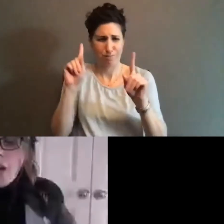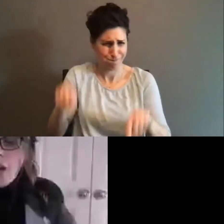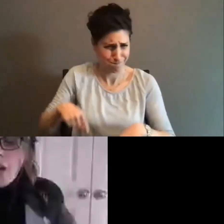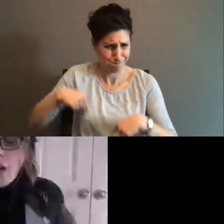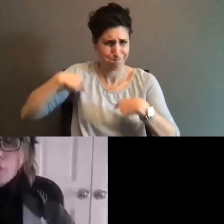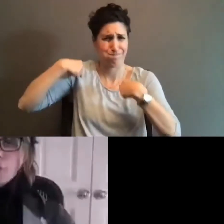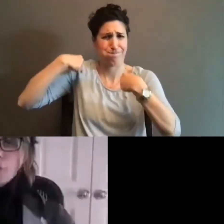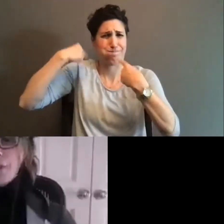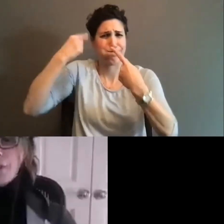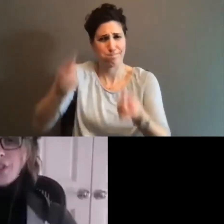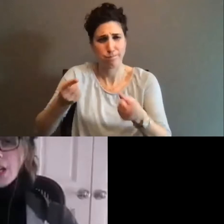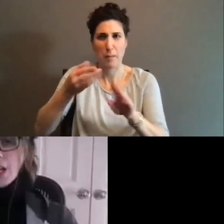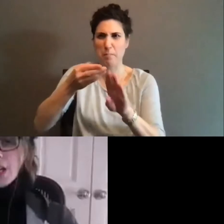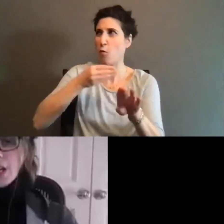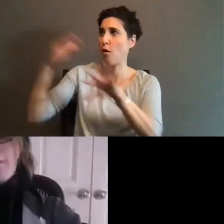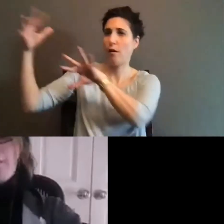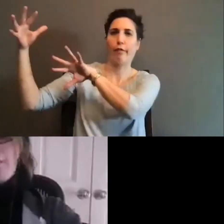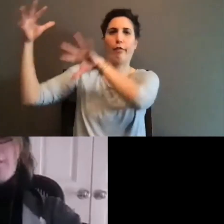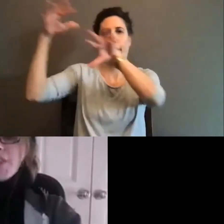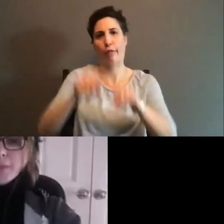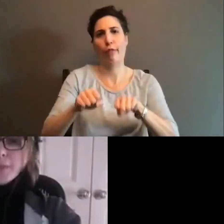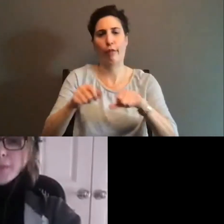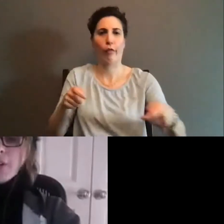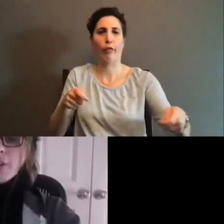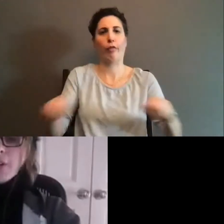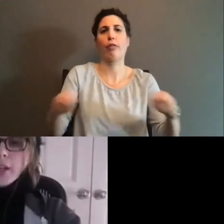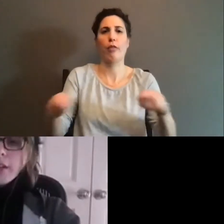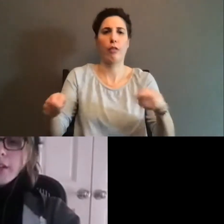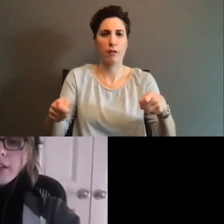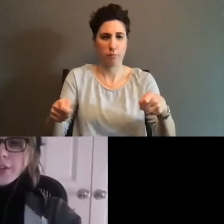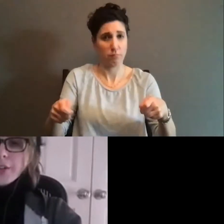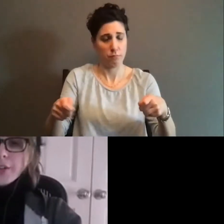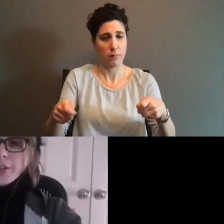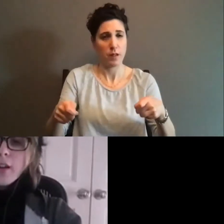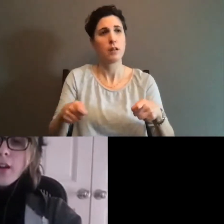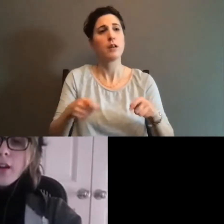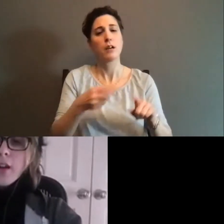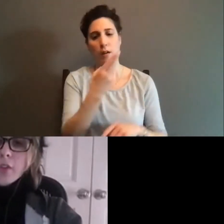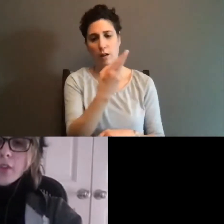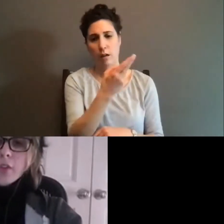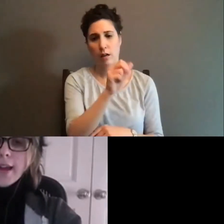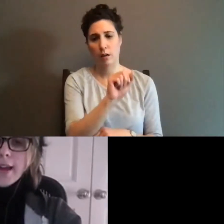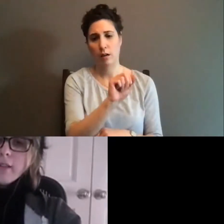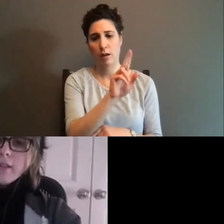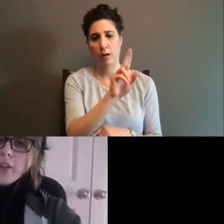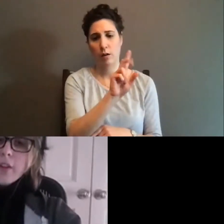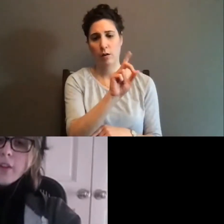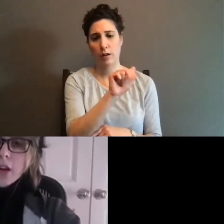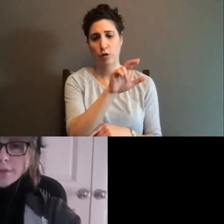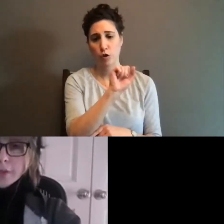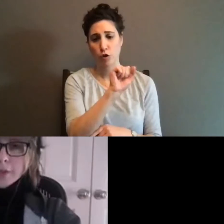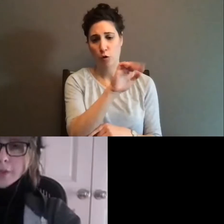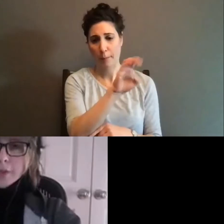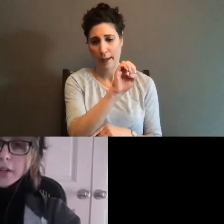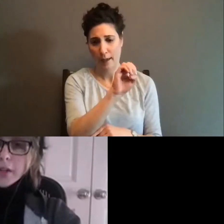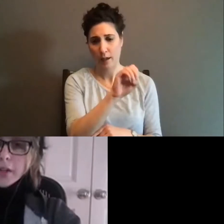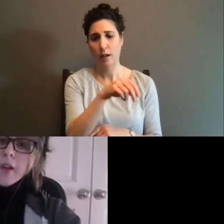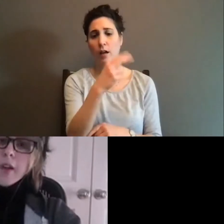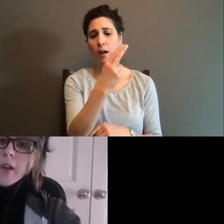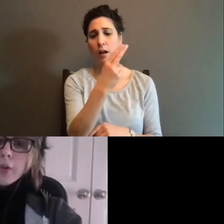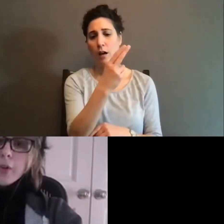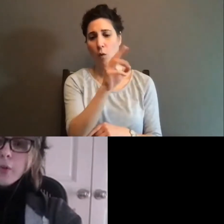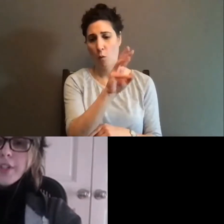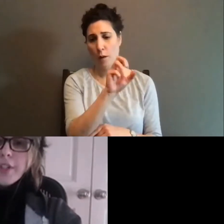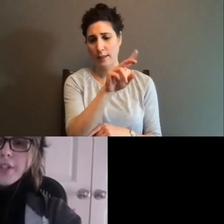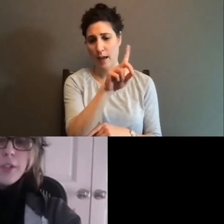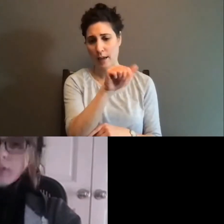for colonial documentation of time, specifically the Haudenosaunee, the Anishinaabe, the Wendat, and the Mississaugas of